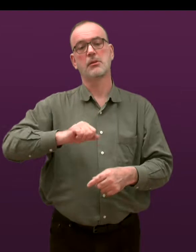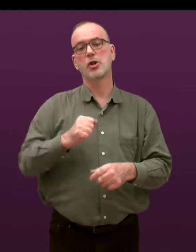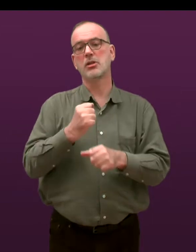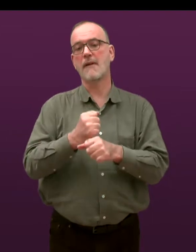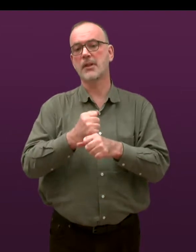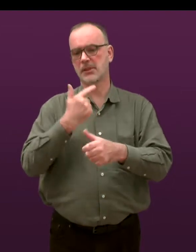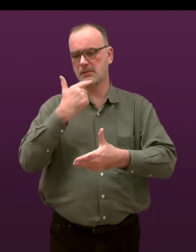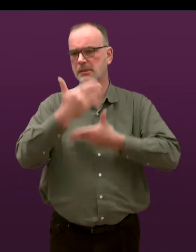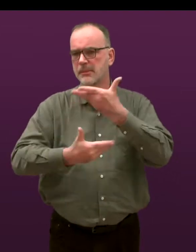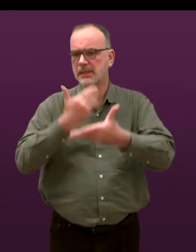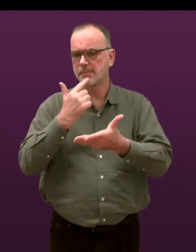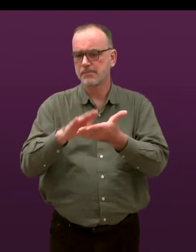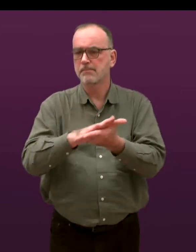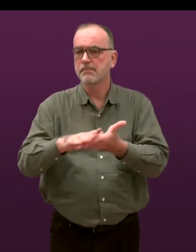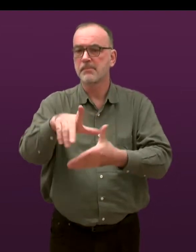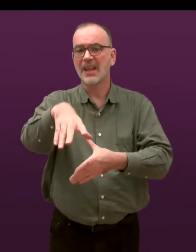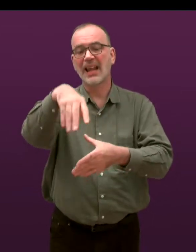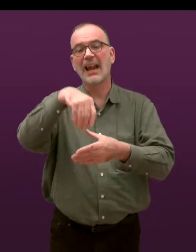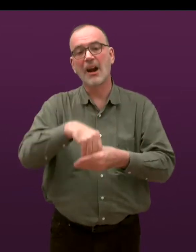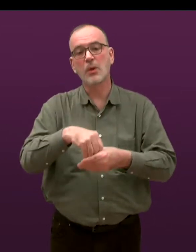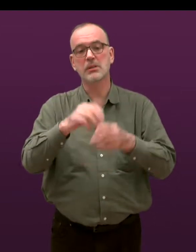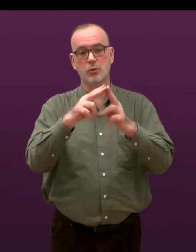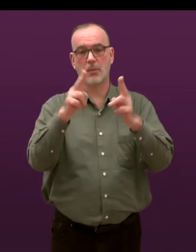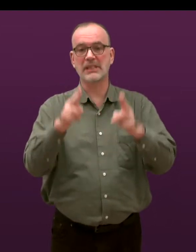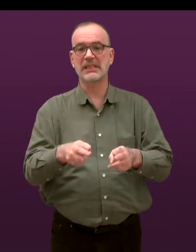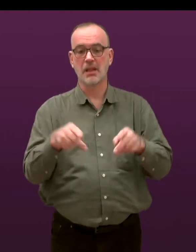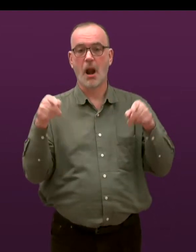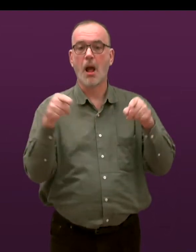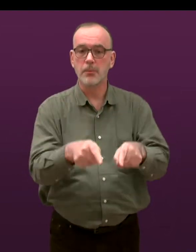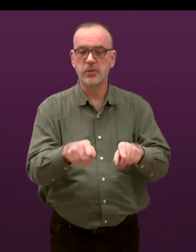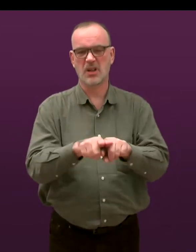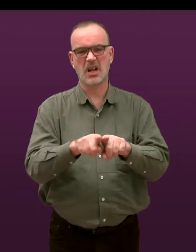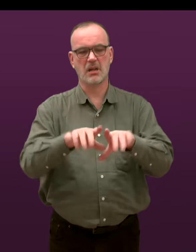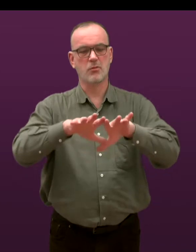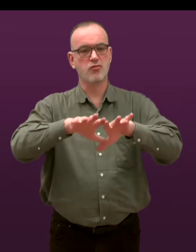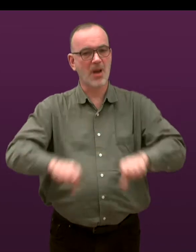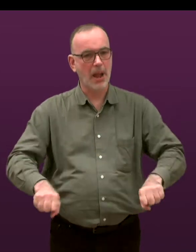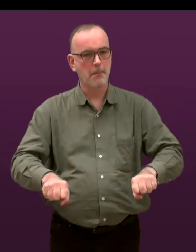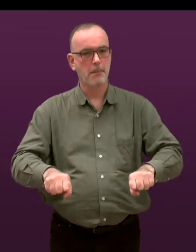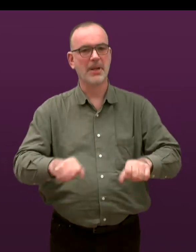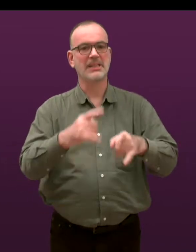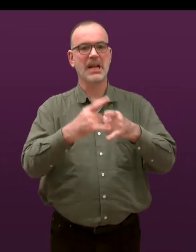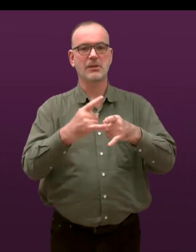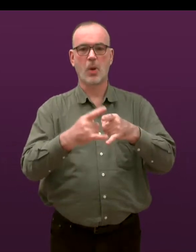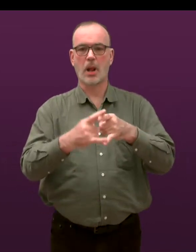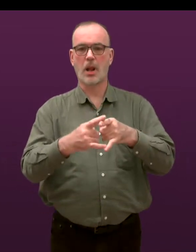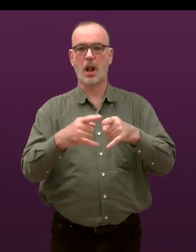The Scottish Government's definition includes domestic abuse, rape and sexual assault,